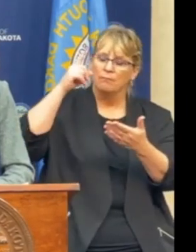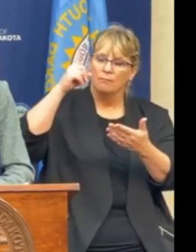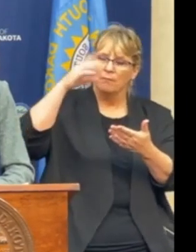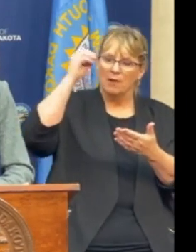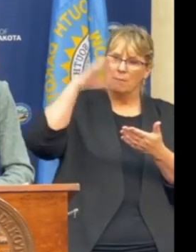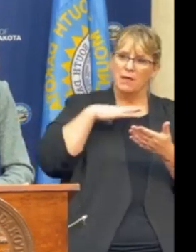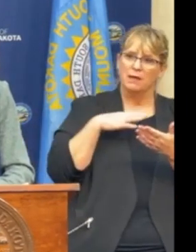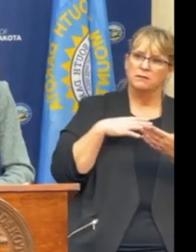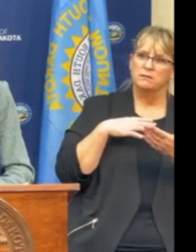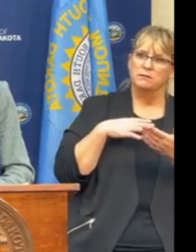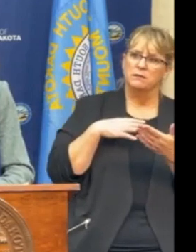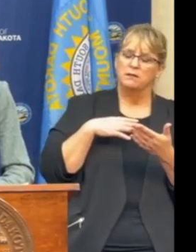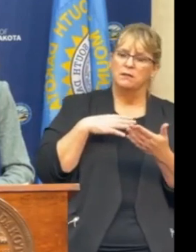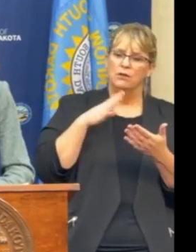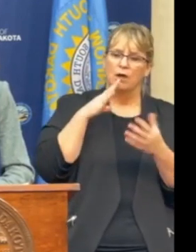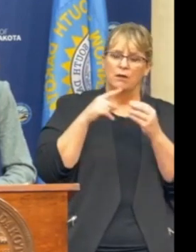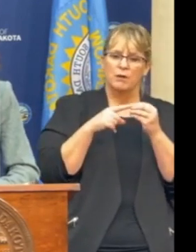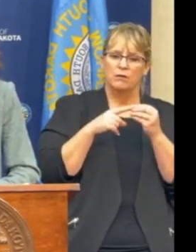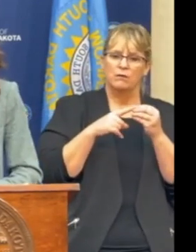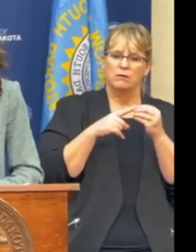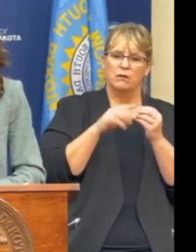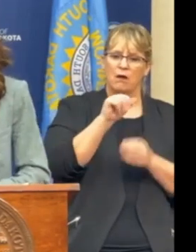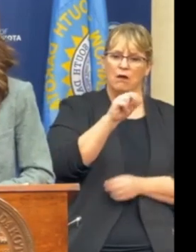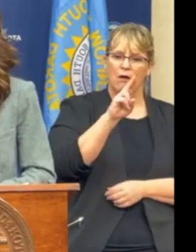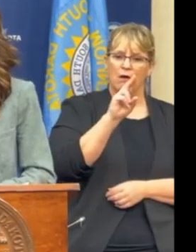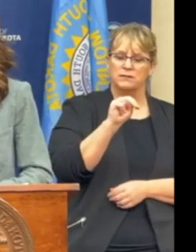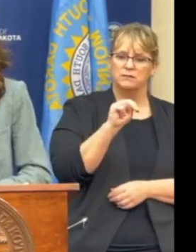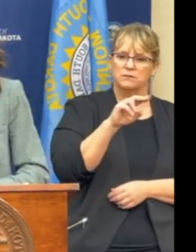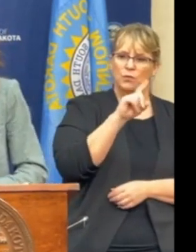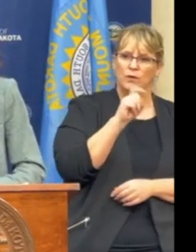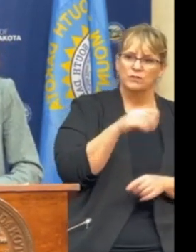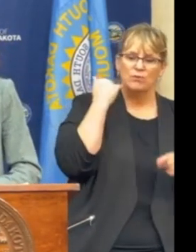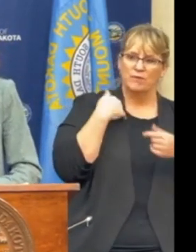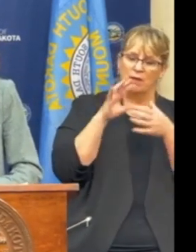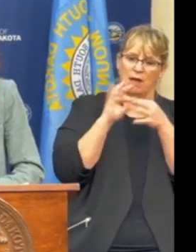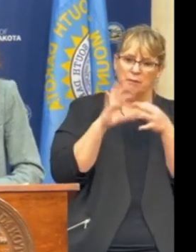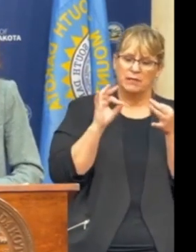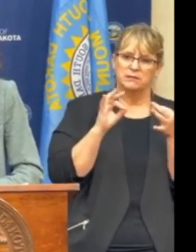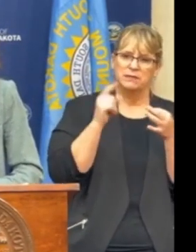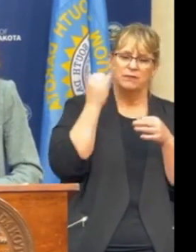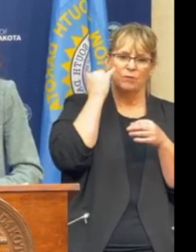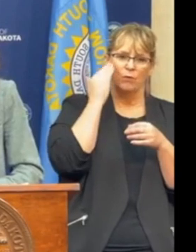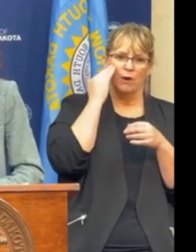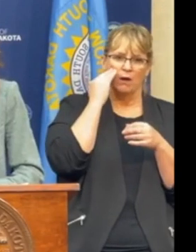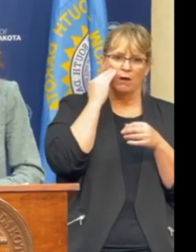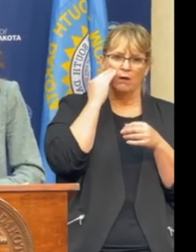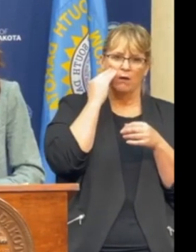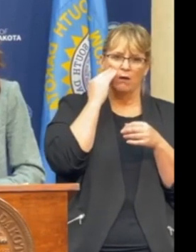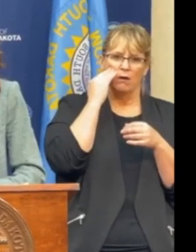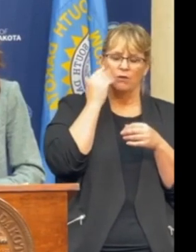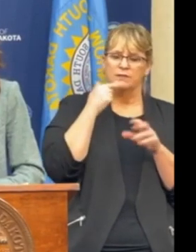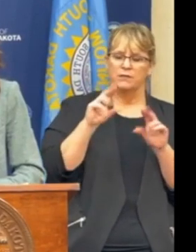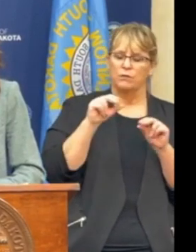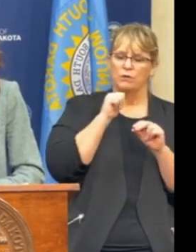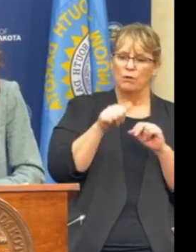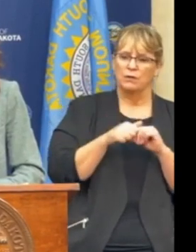Austin's question. You had said you know he asked if you had a comment and if you were aware of their origins. said I don't.